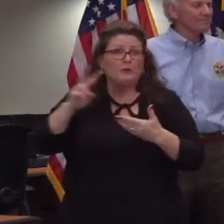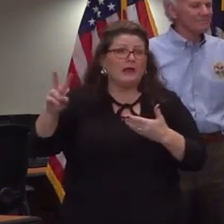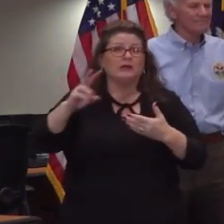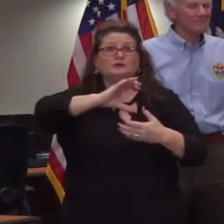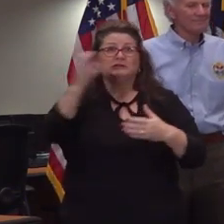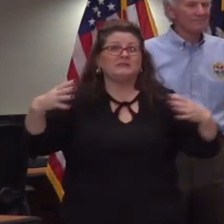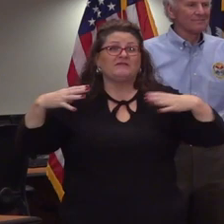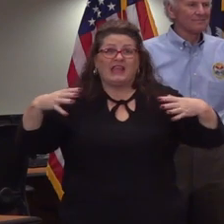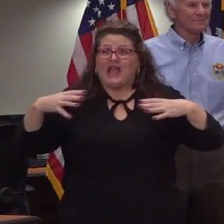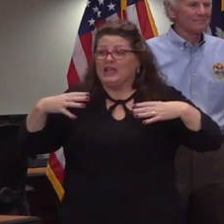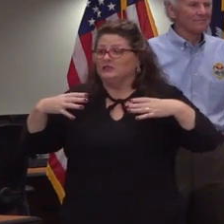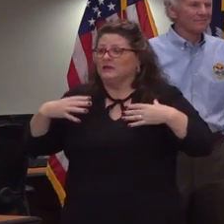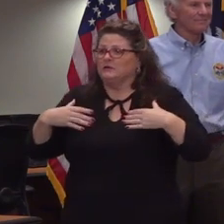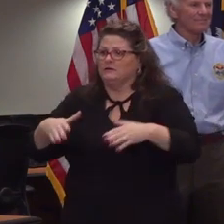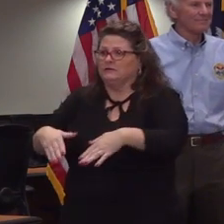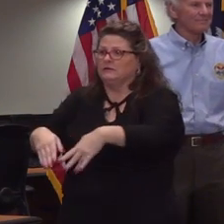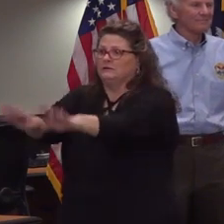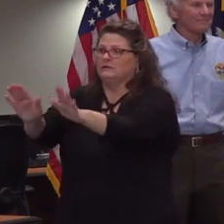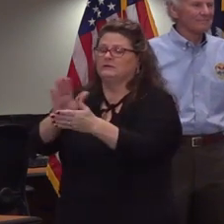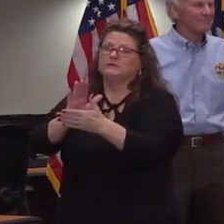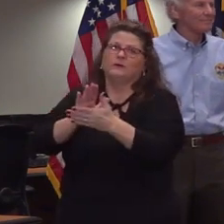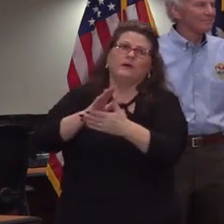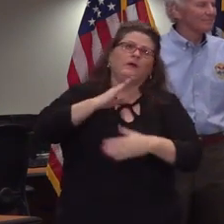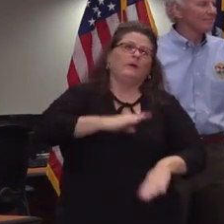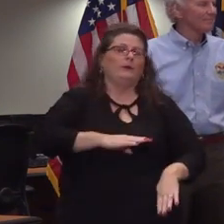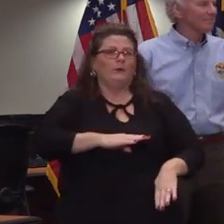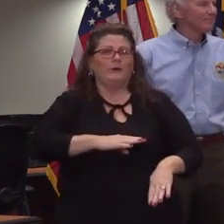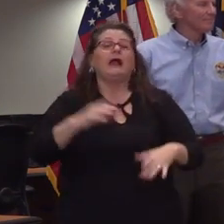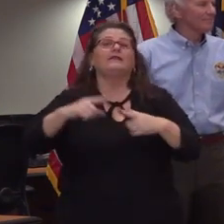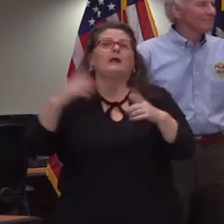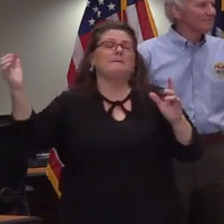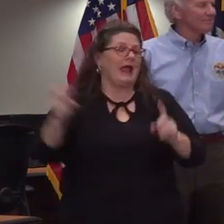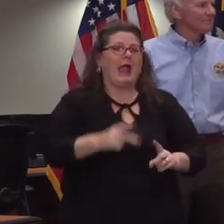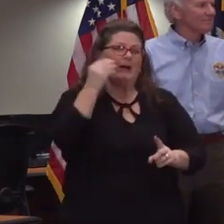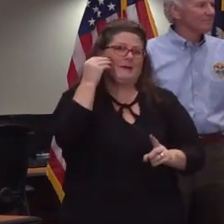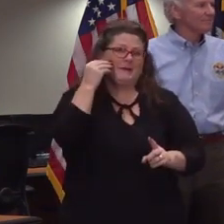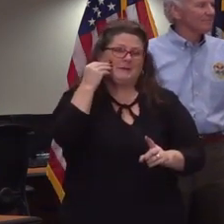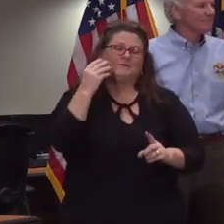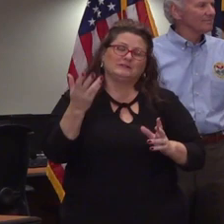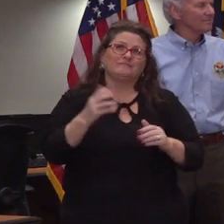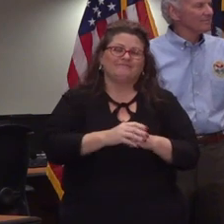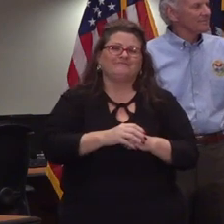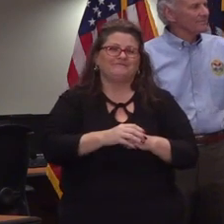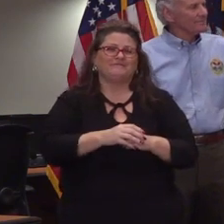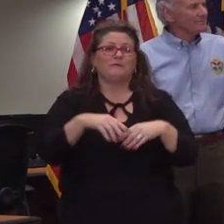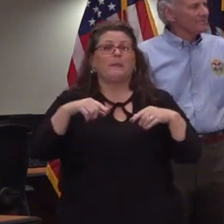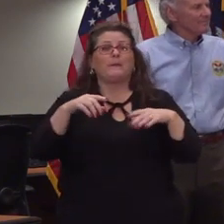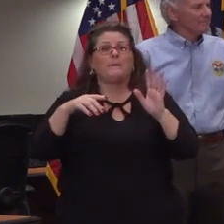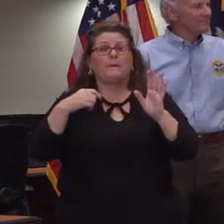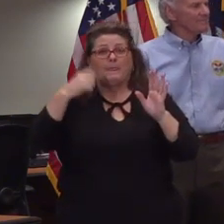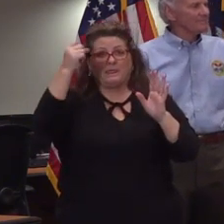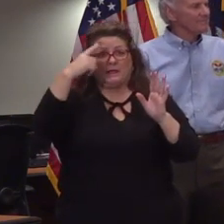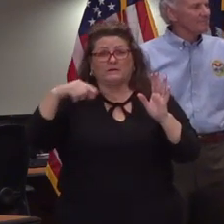vacation you're ready to send your kids back to school but i thank you for what you're doing and i would say again while instruction is